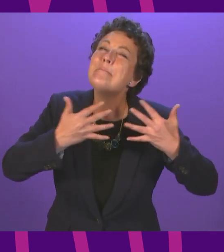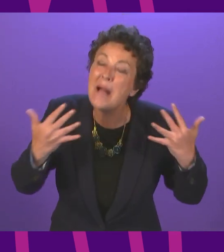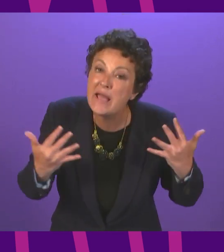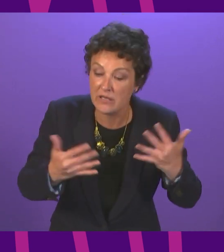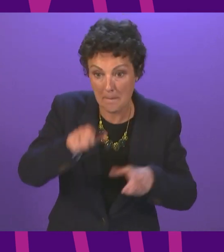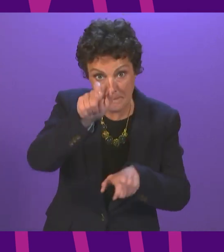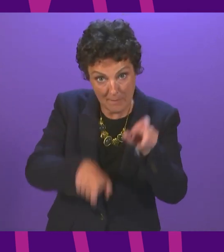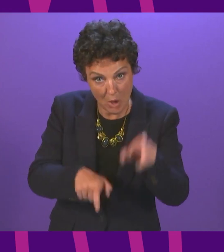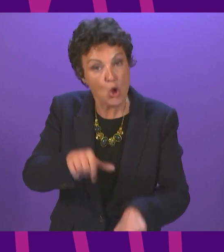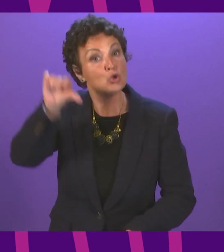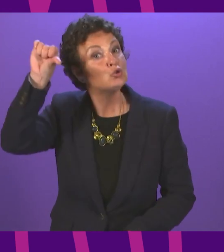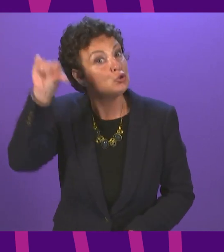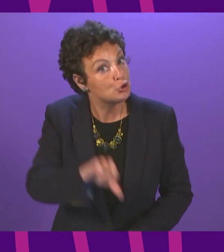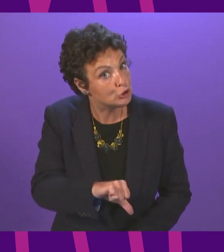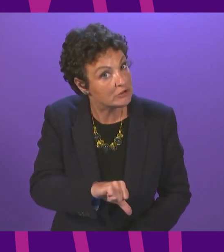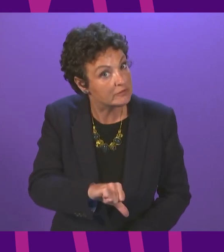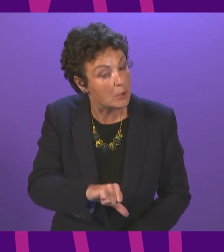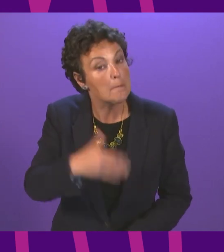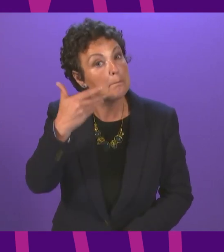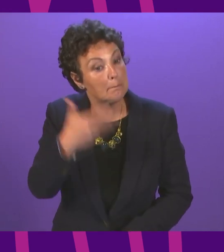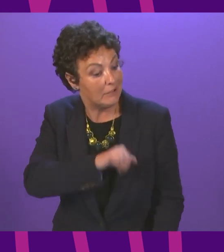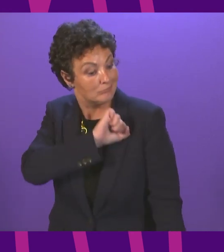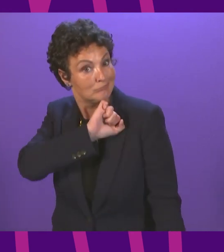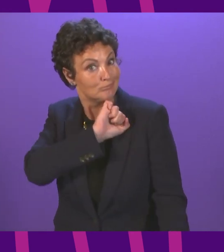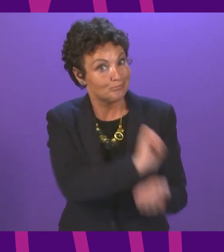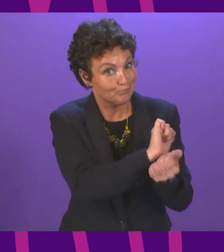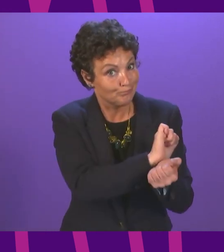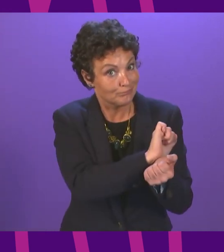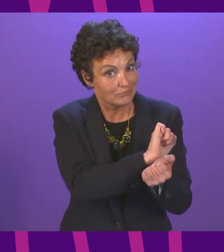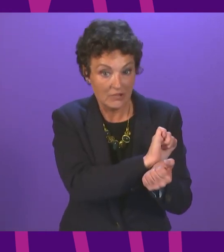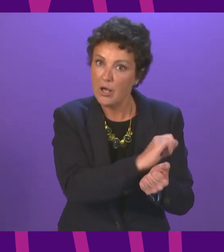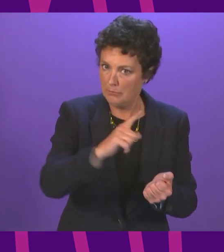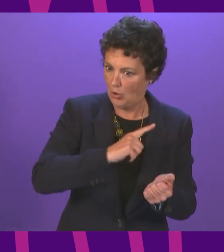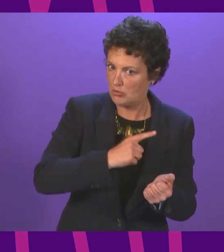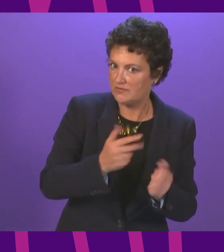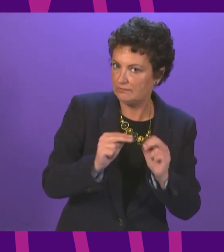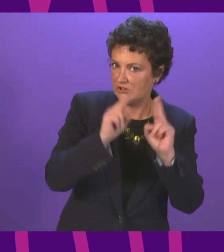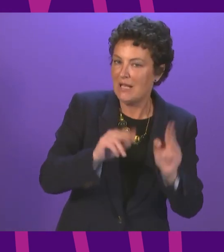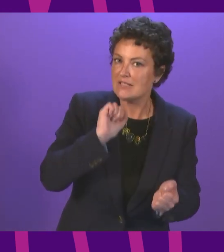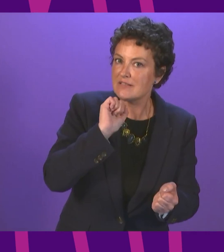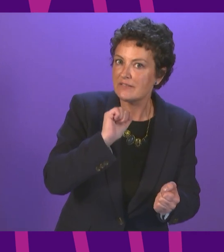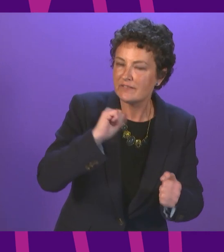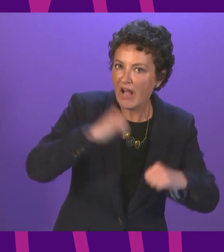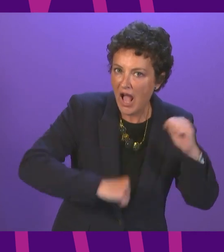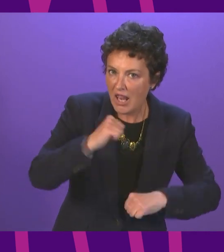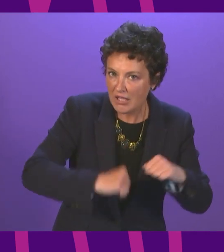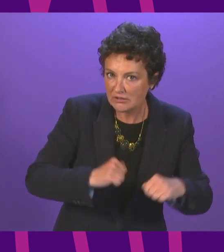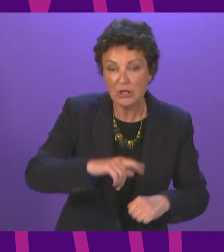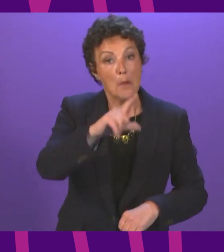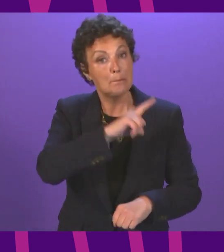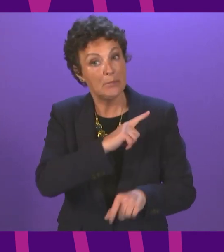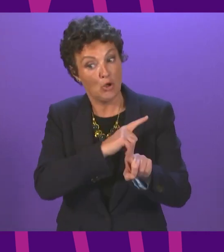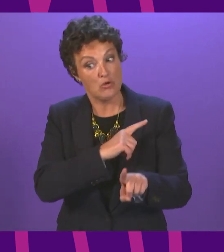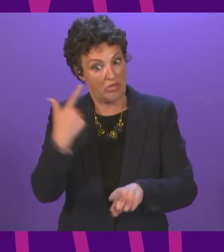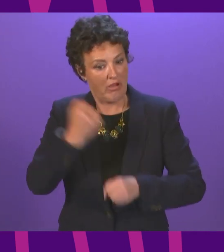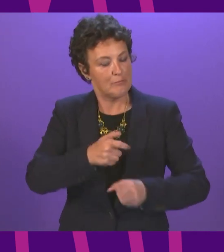received a custodial sentence did not under the Government's presumption against short sentences? Because if the answer is more than